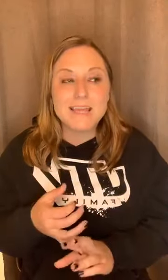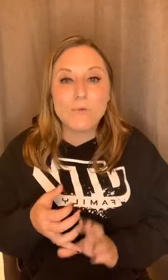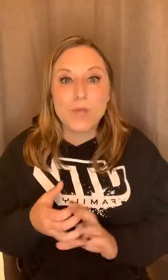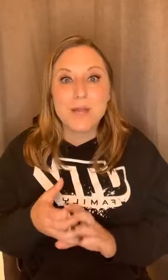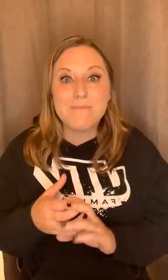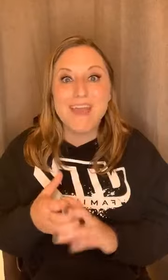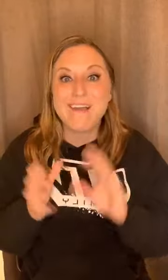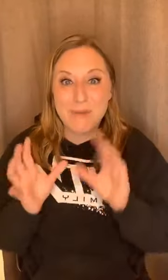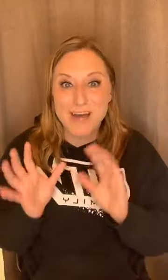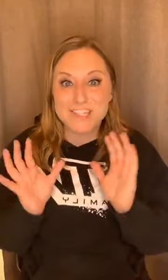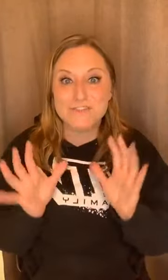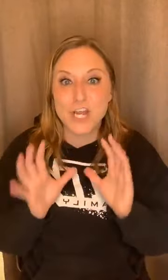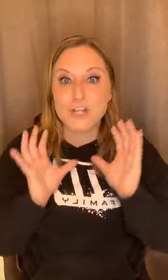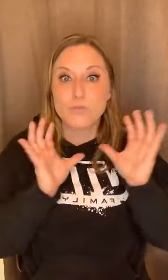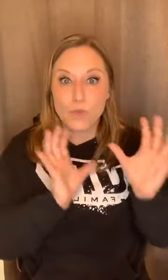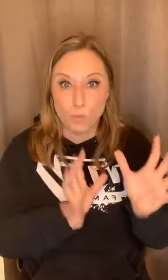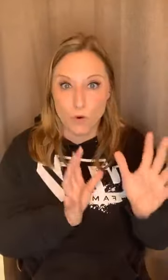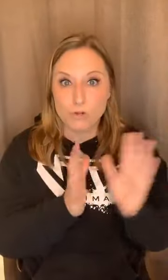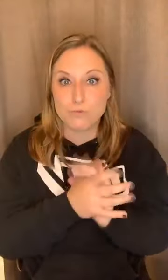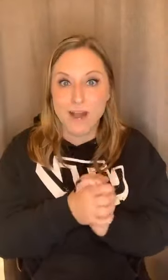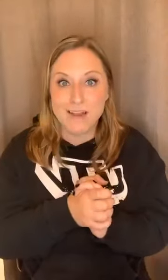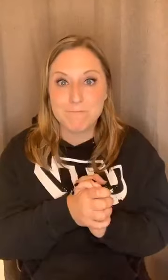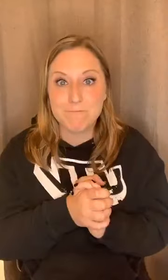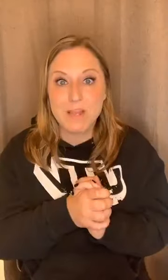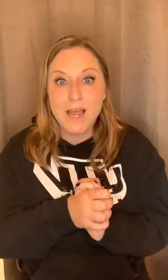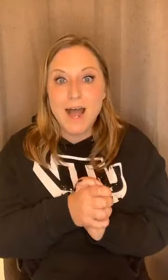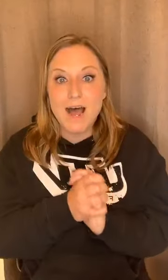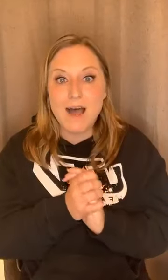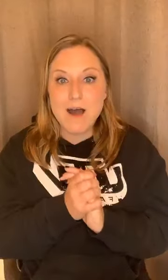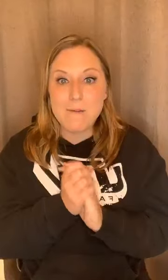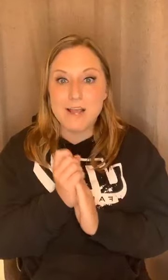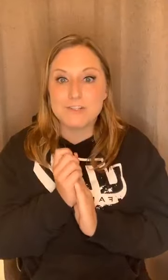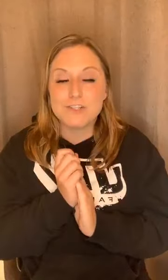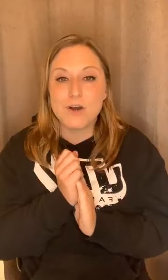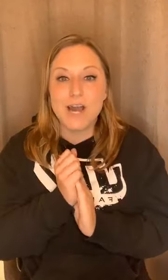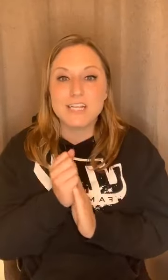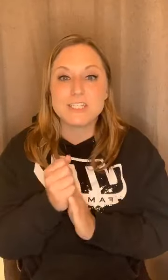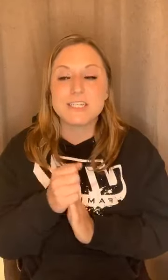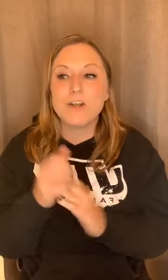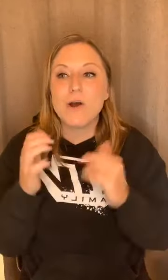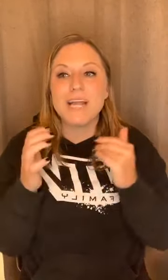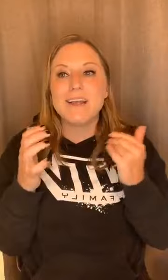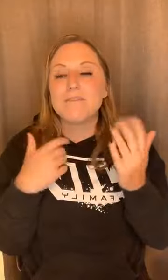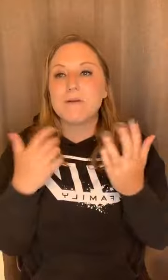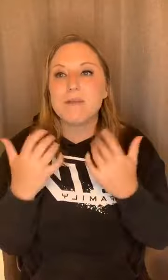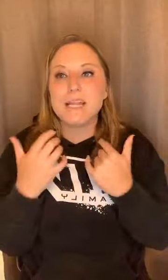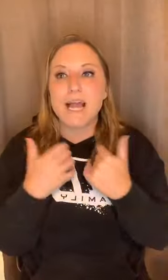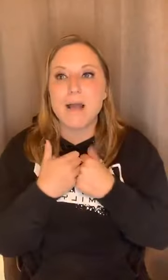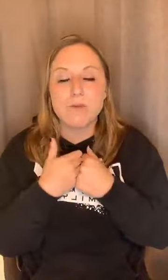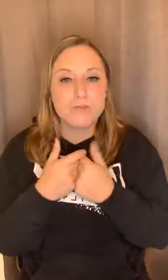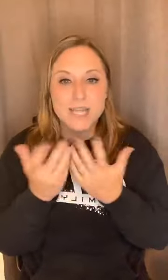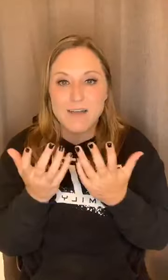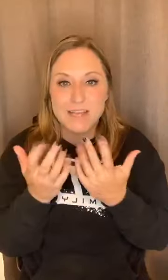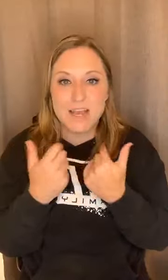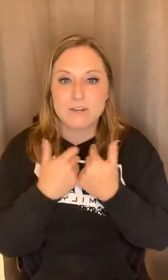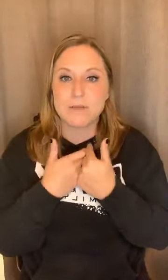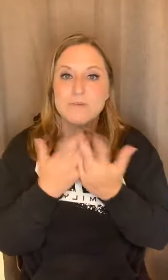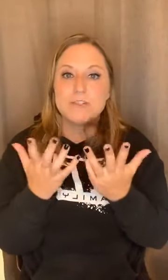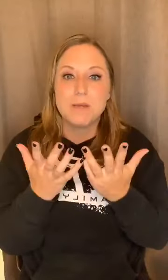that we can make positive change with the world. Right. Um, and so I just, you know, and, and for me, like I'm used to having haters and used to people